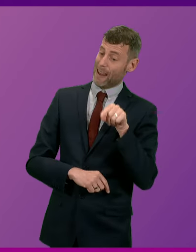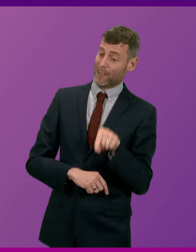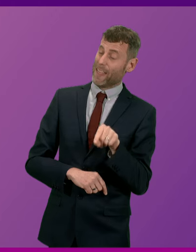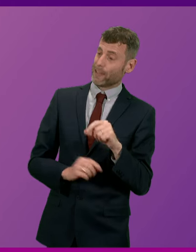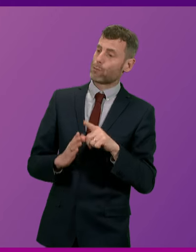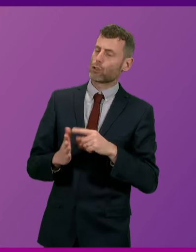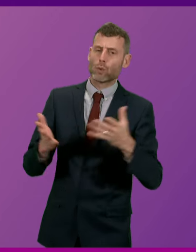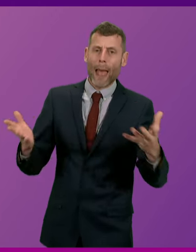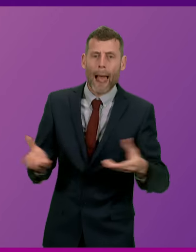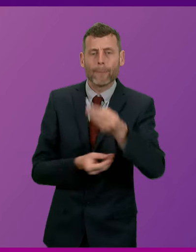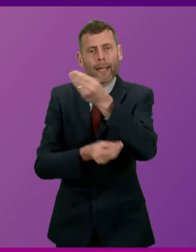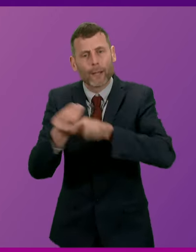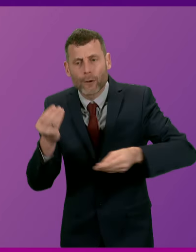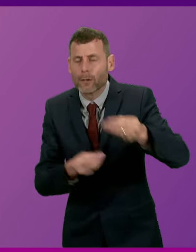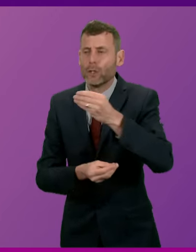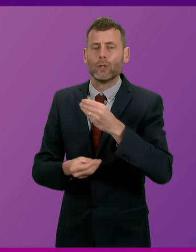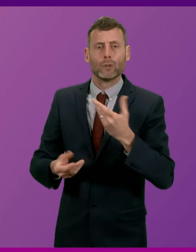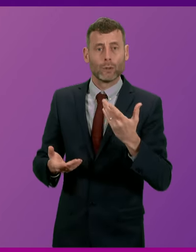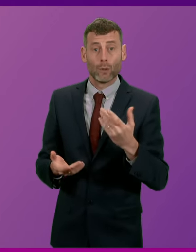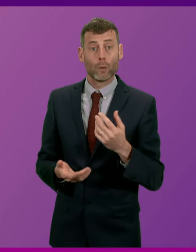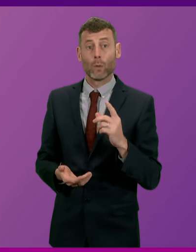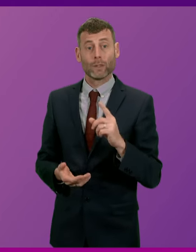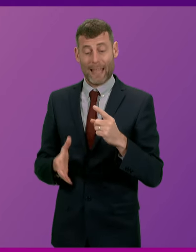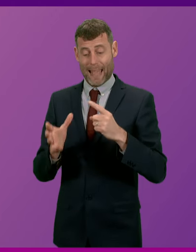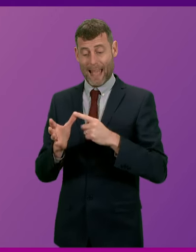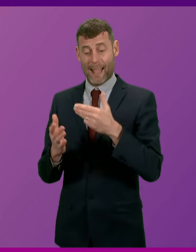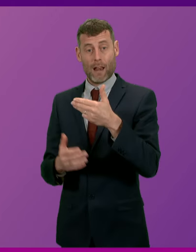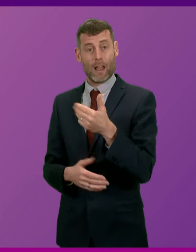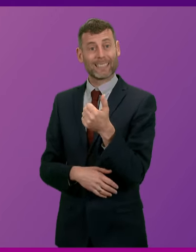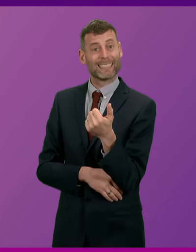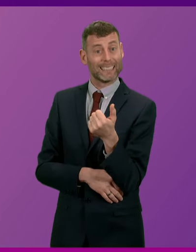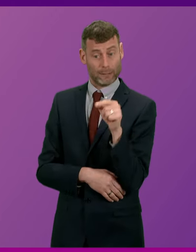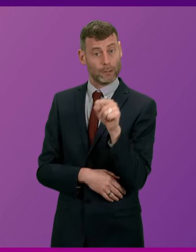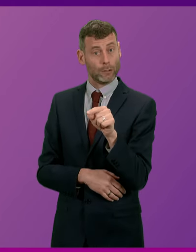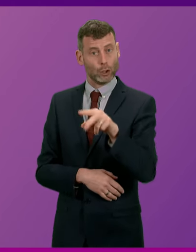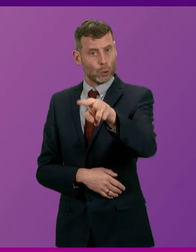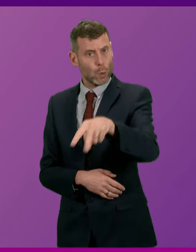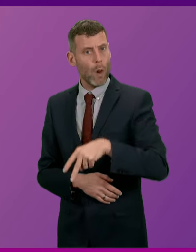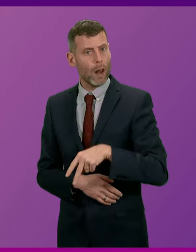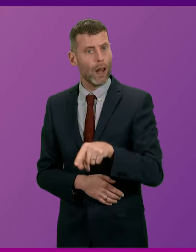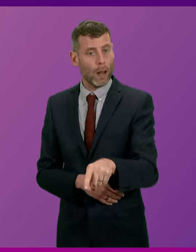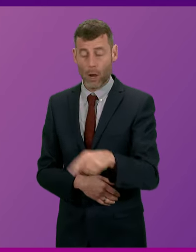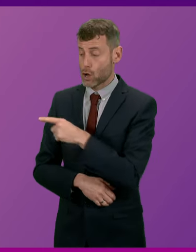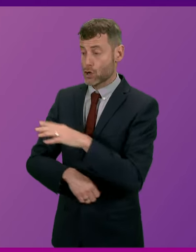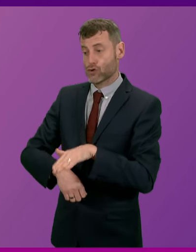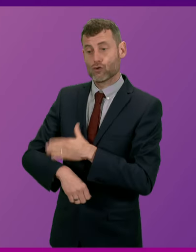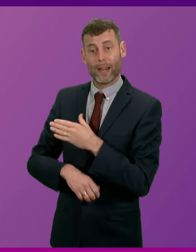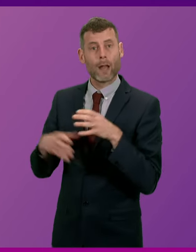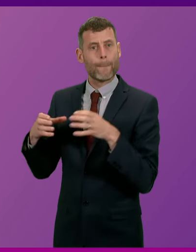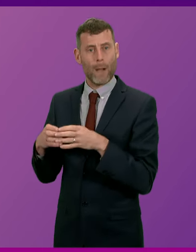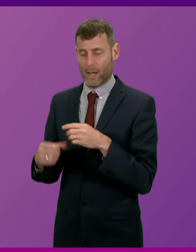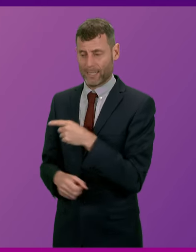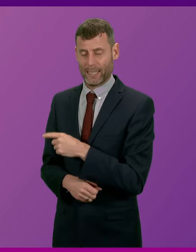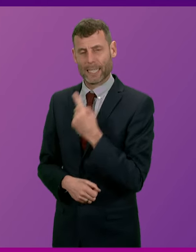emissions, and stop the senseless carnage was the duelling of the A96. Now, the Green Party demanded an unnecessary